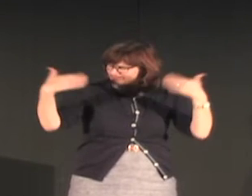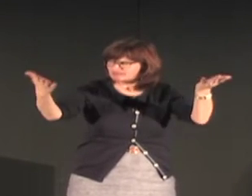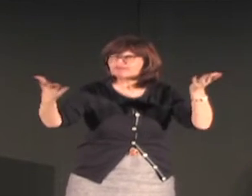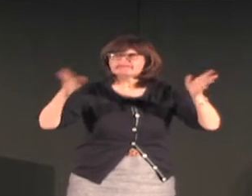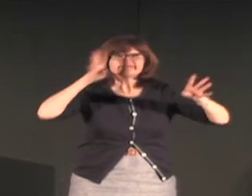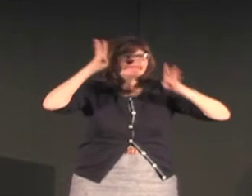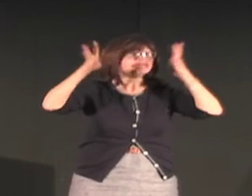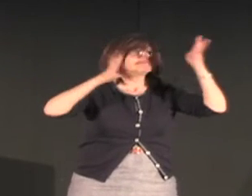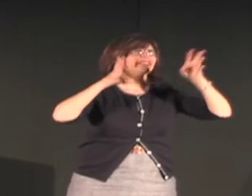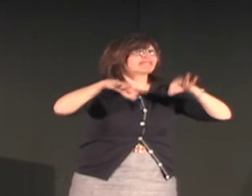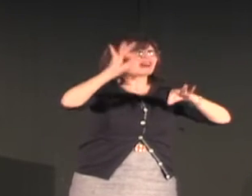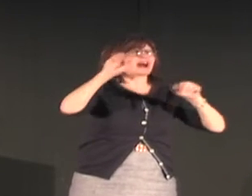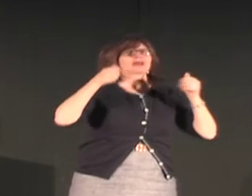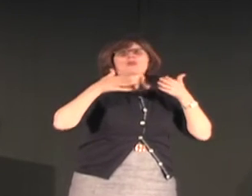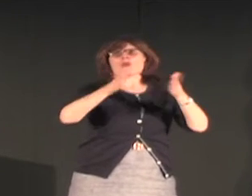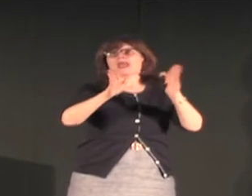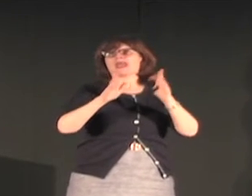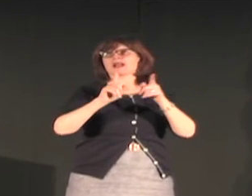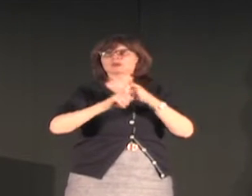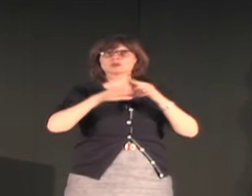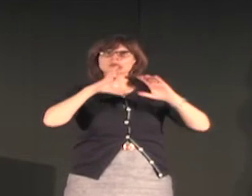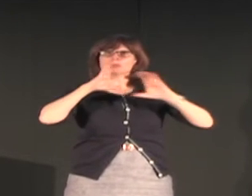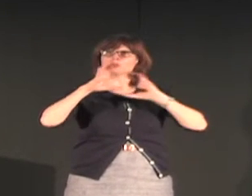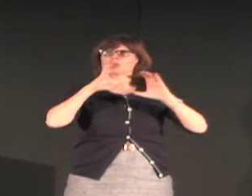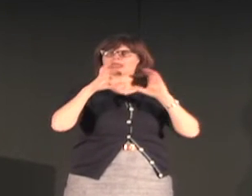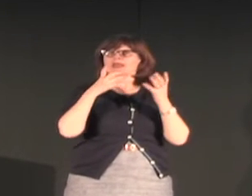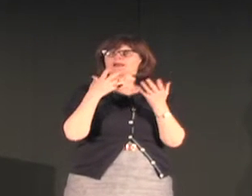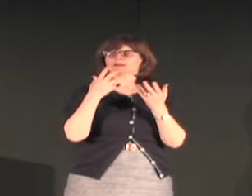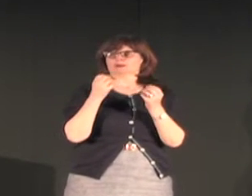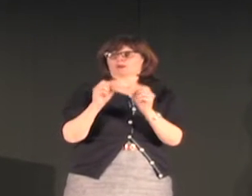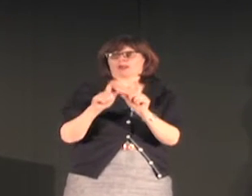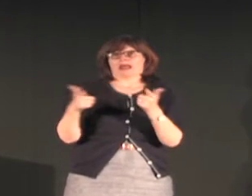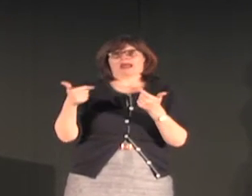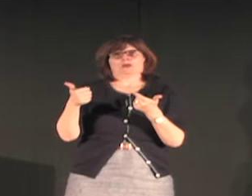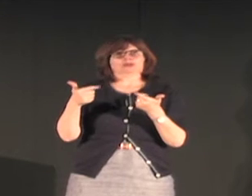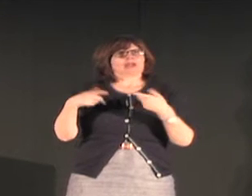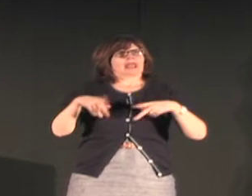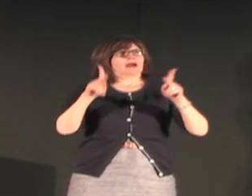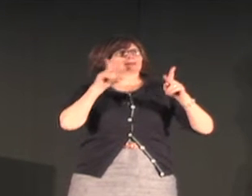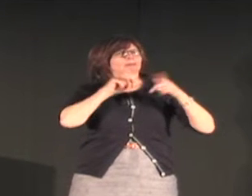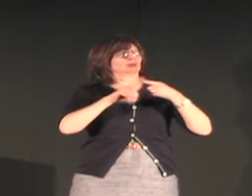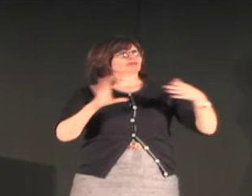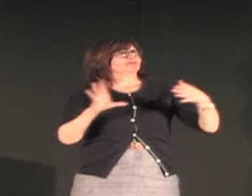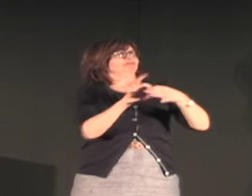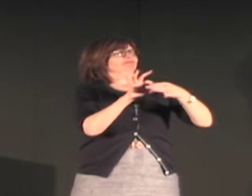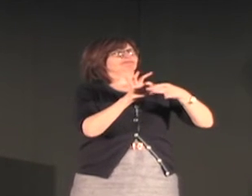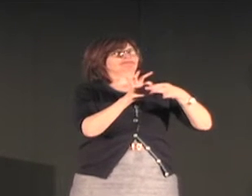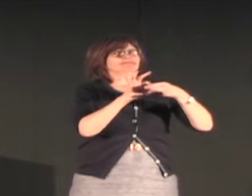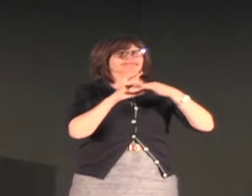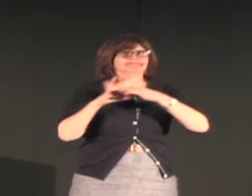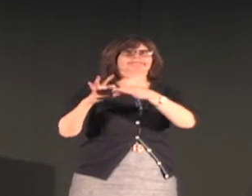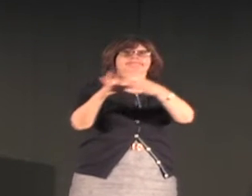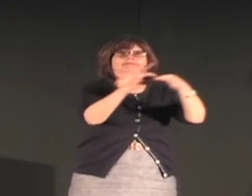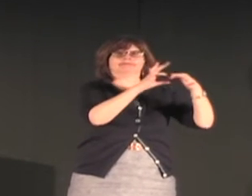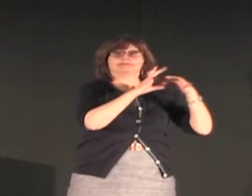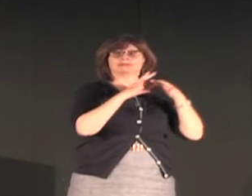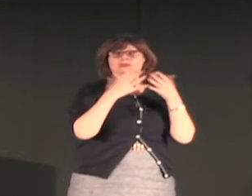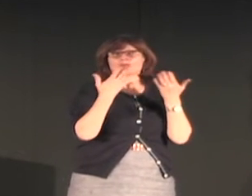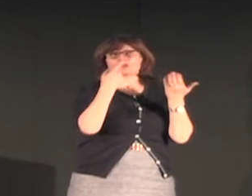they just move forward they're creative they find a way to express what they need to express and language allows people to